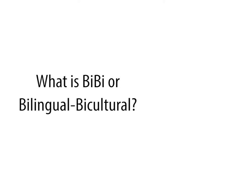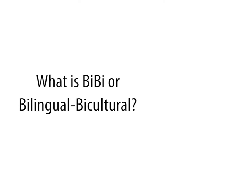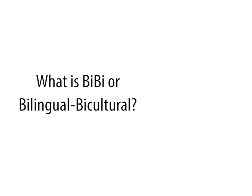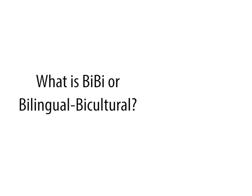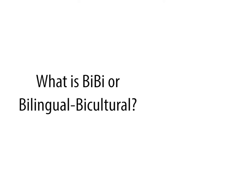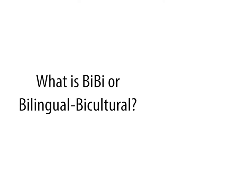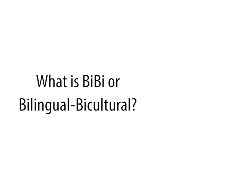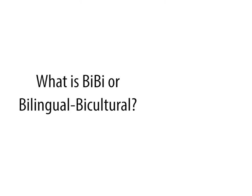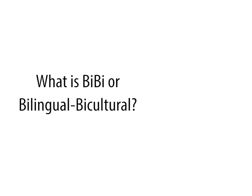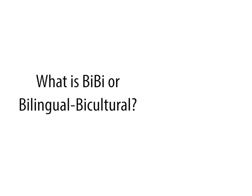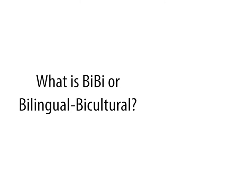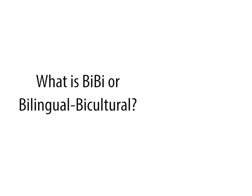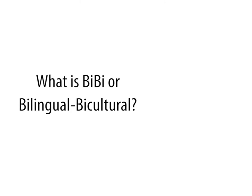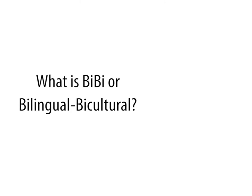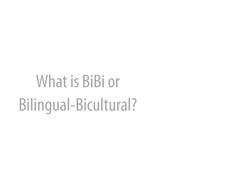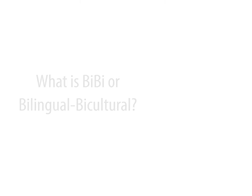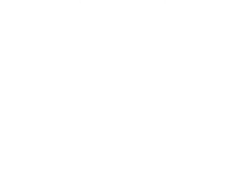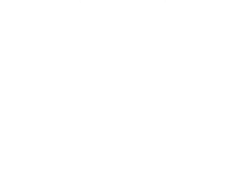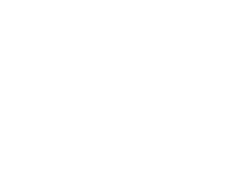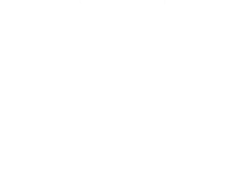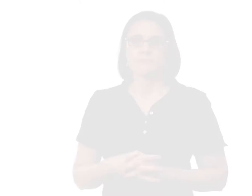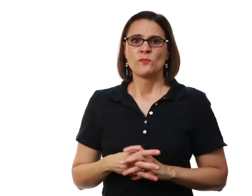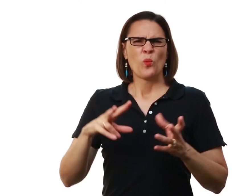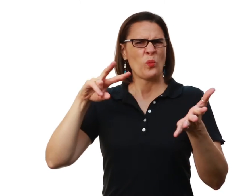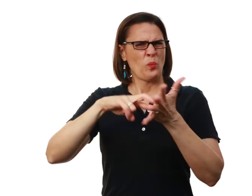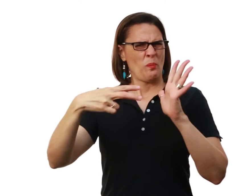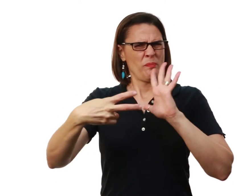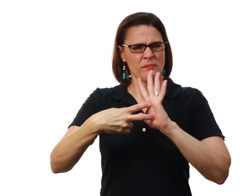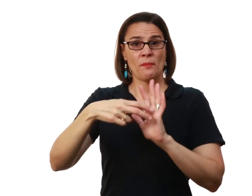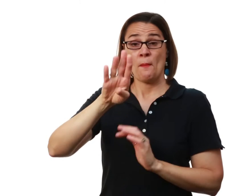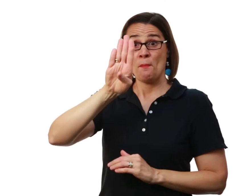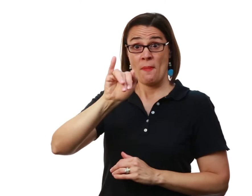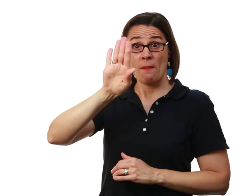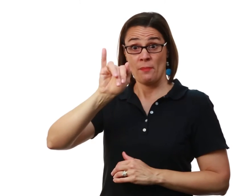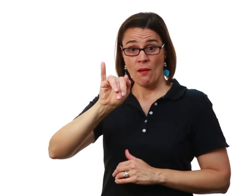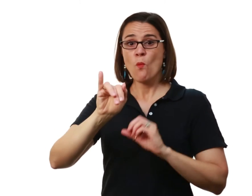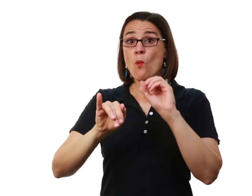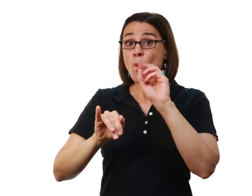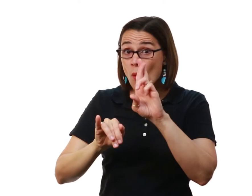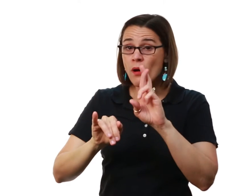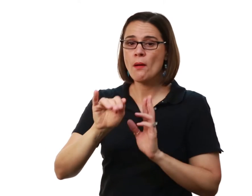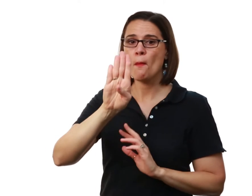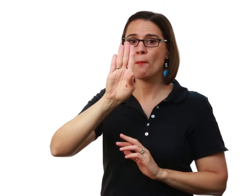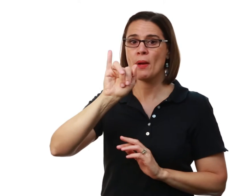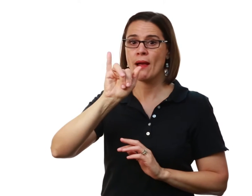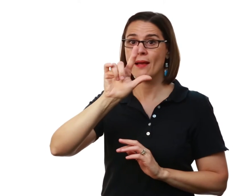-Bi or Bilingual Bicultural? What does Bi-Bi or Bilingual